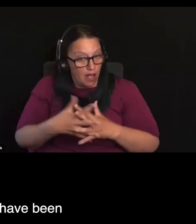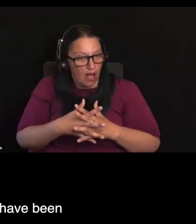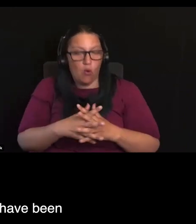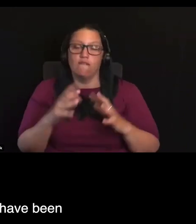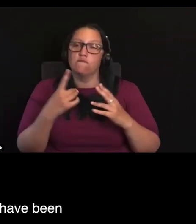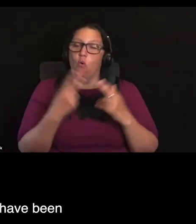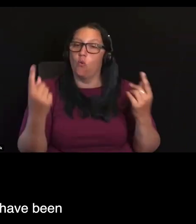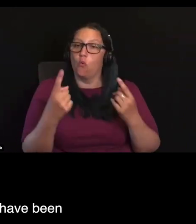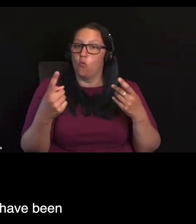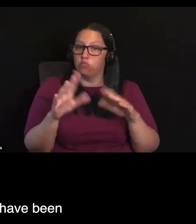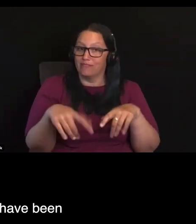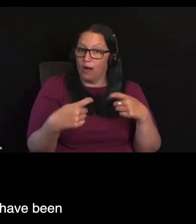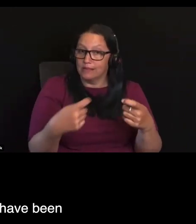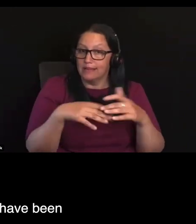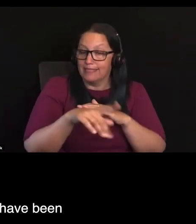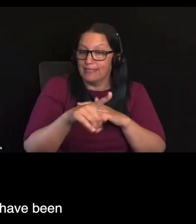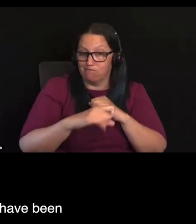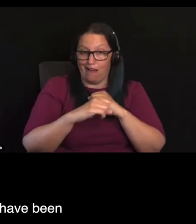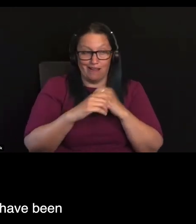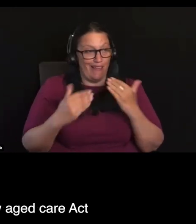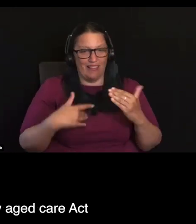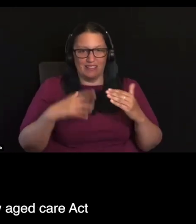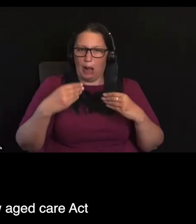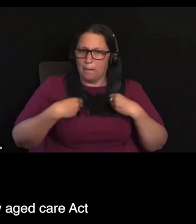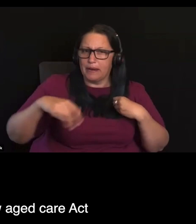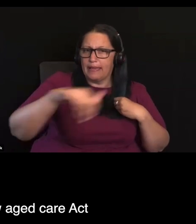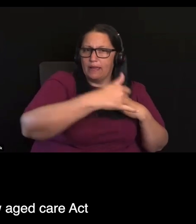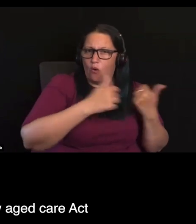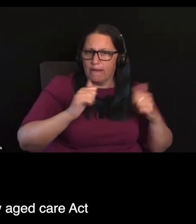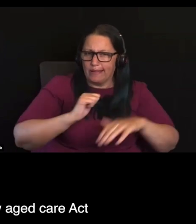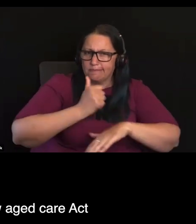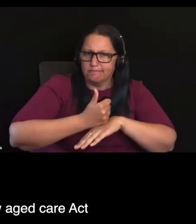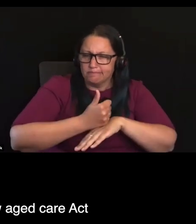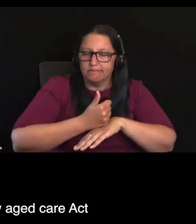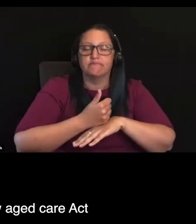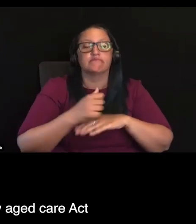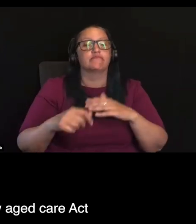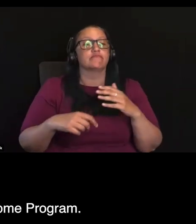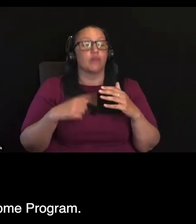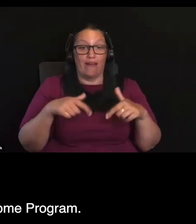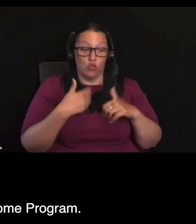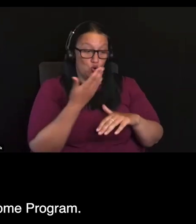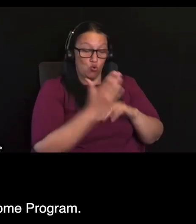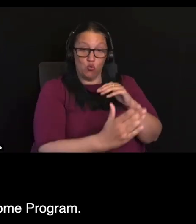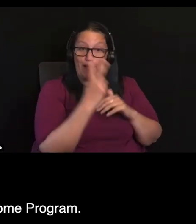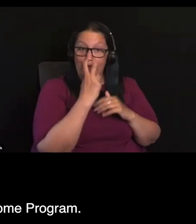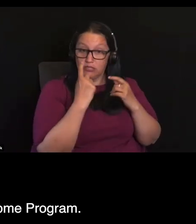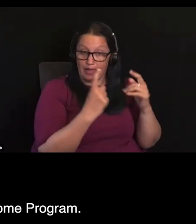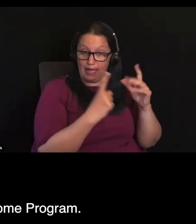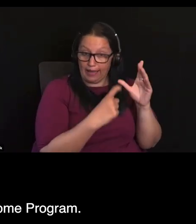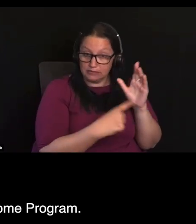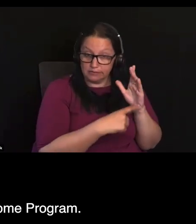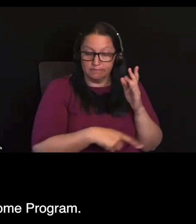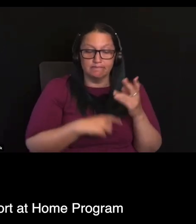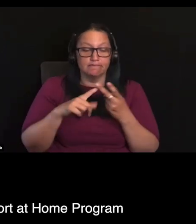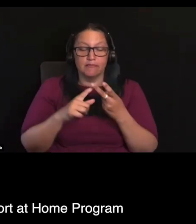We, with quality standards, have been broadly aligning to both the new Aged Care Act, but also the new Support at Home